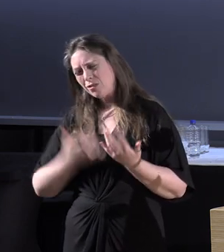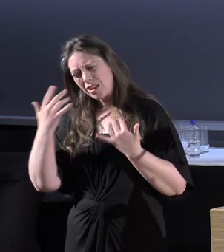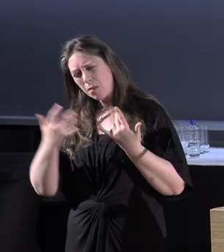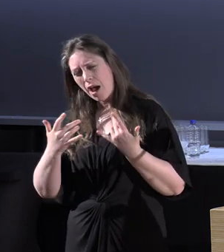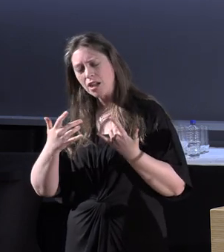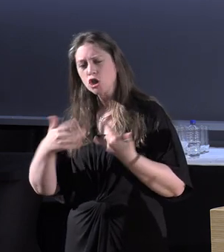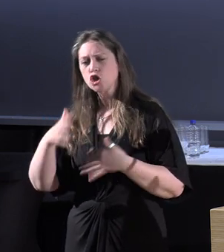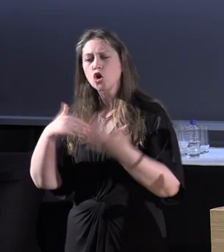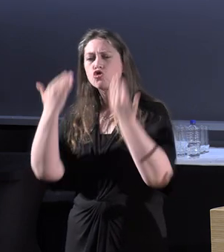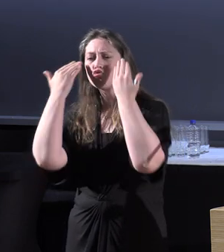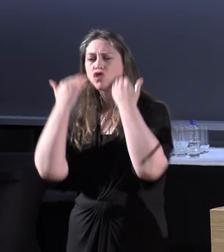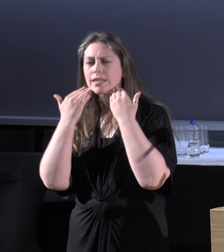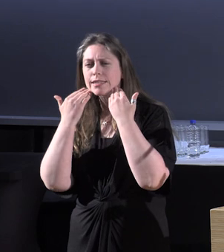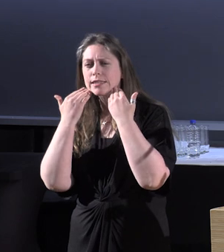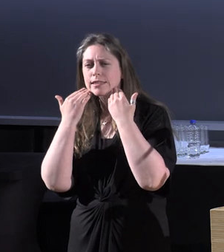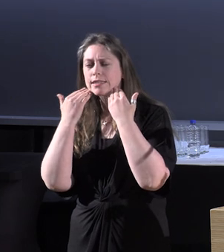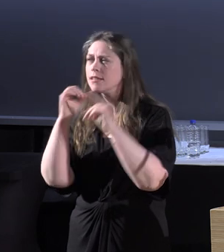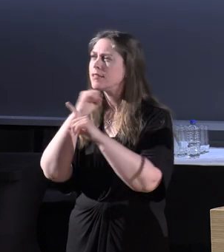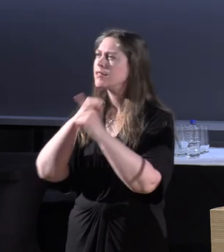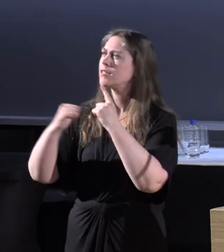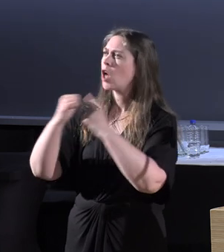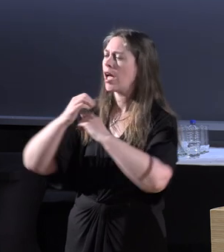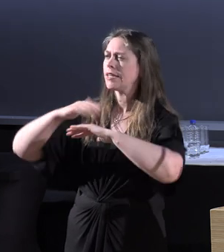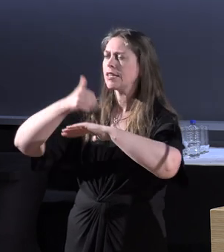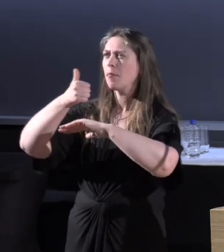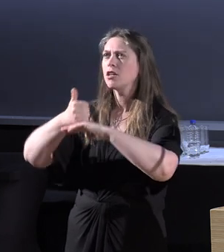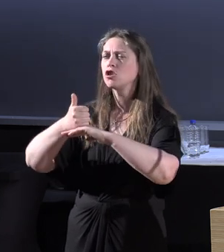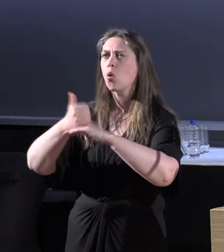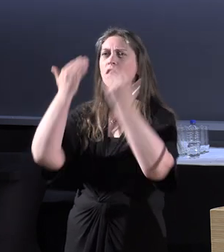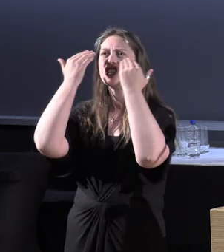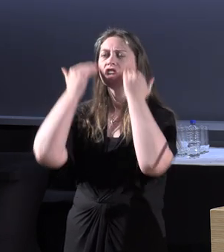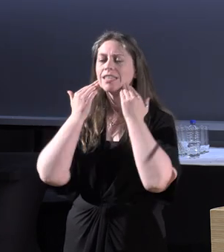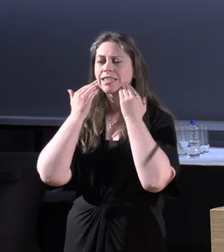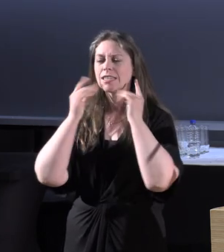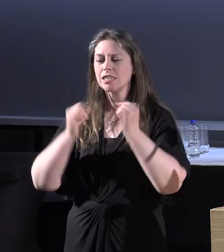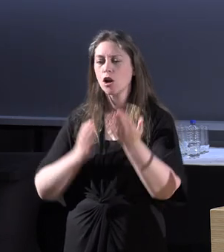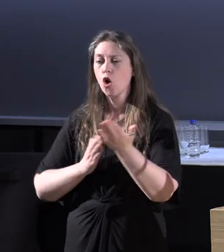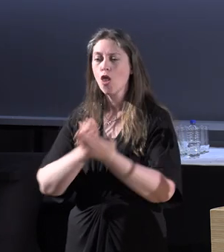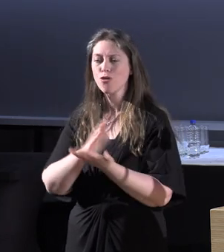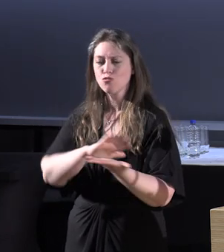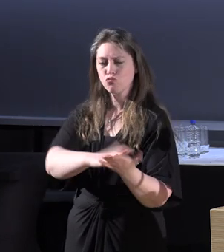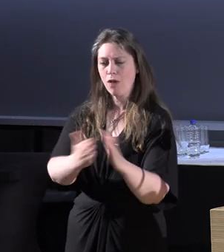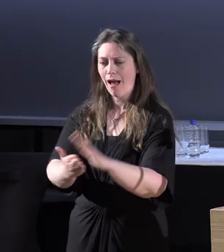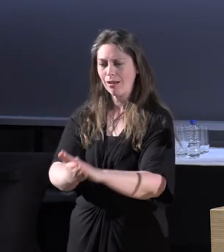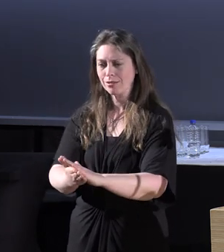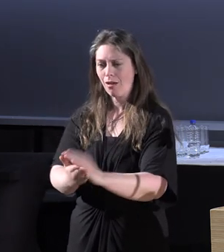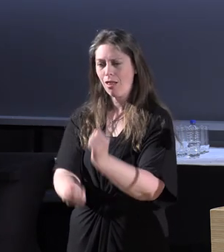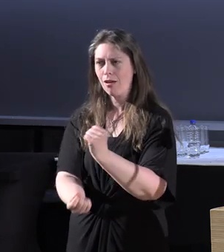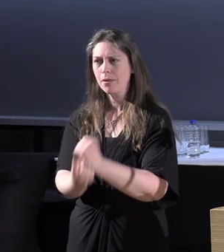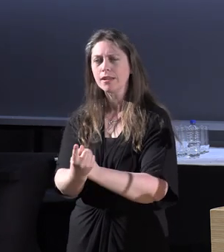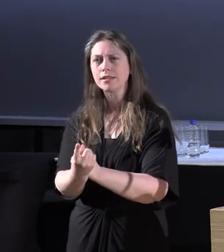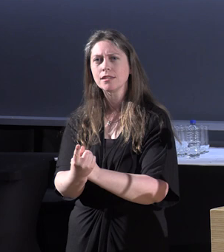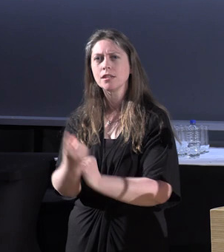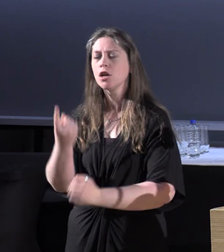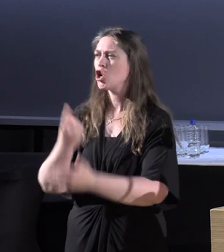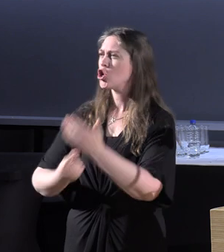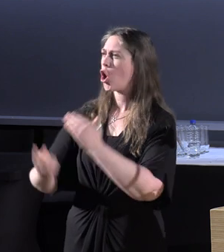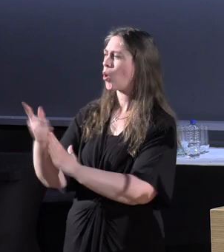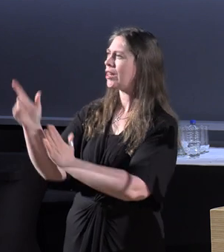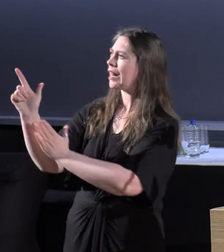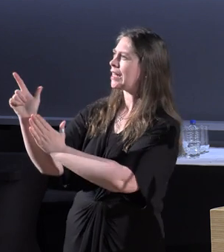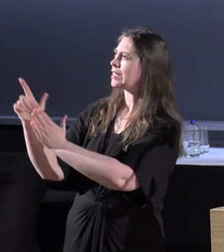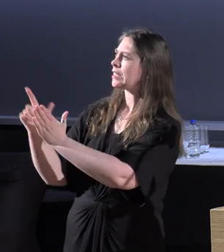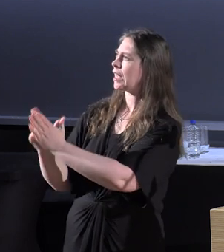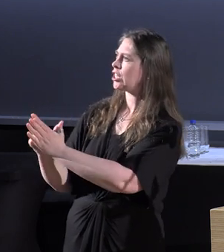the conceptualization of society where justice is achieved in practice, as well as with the confines of legislation